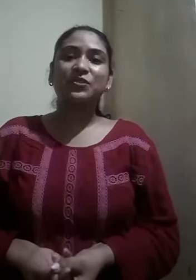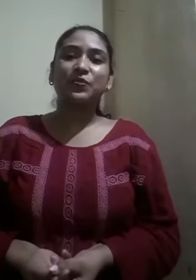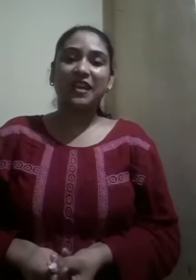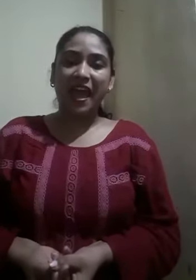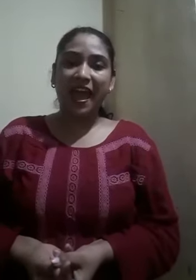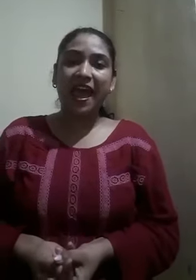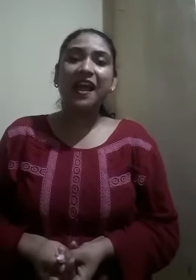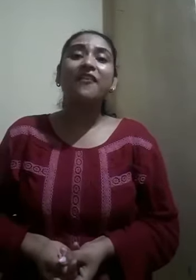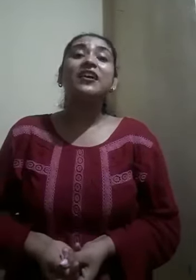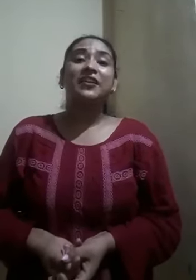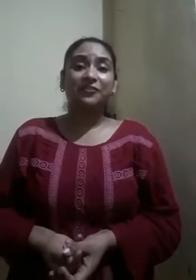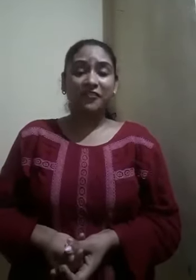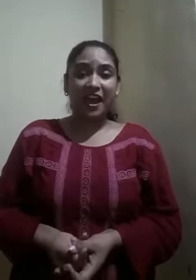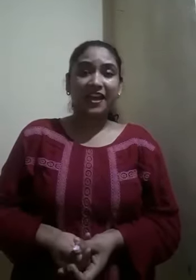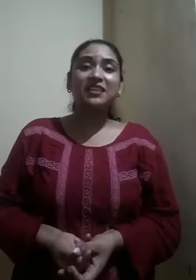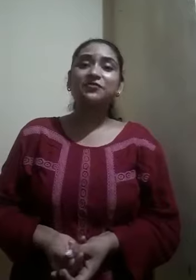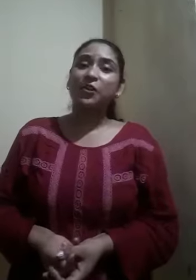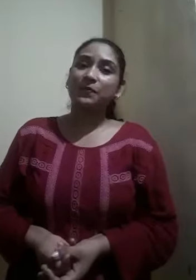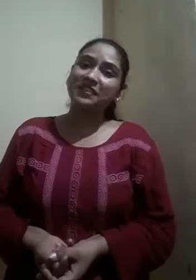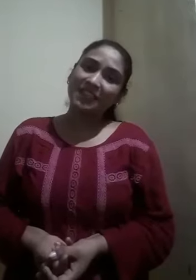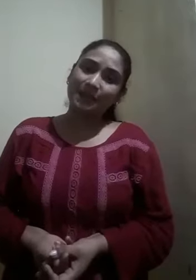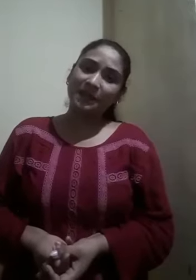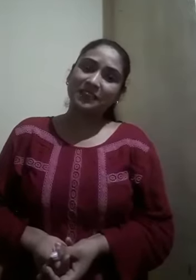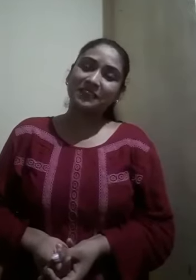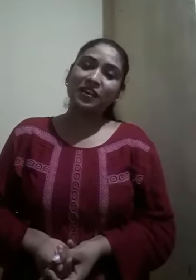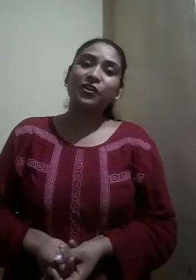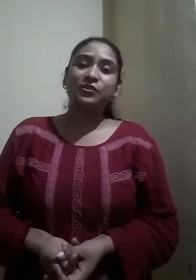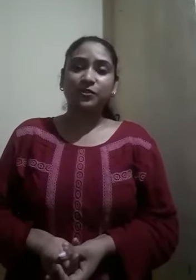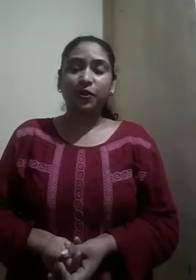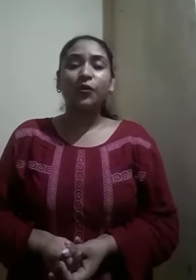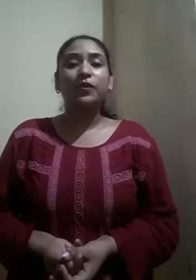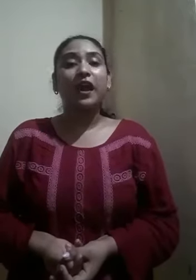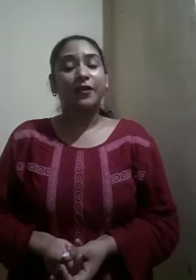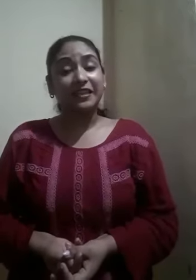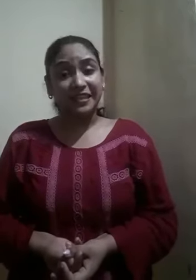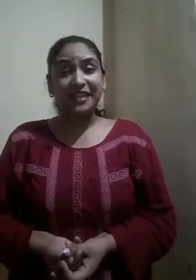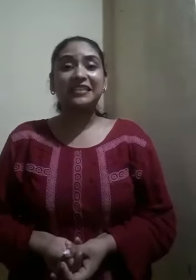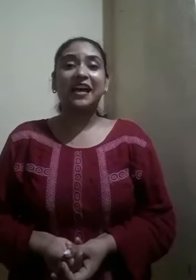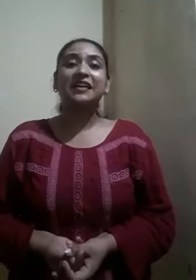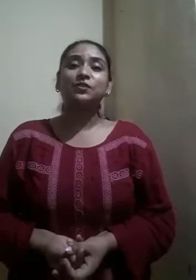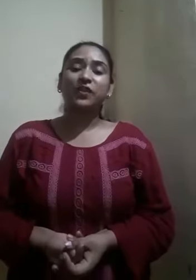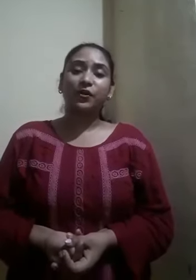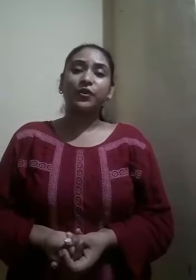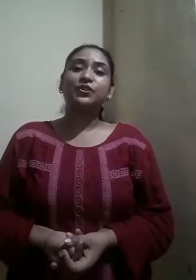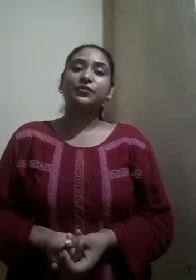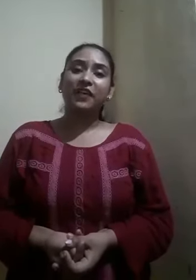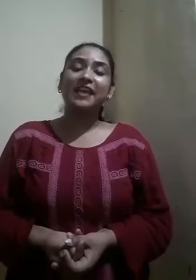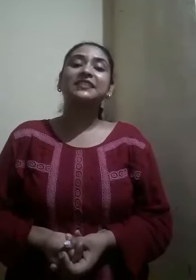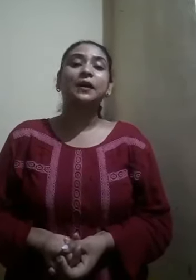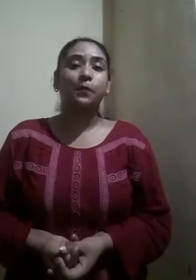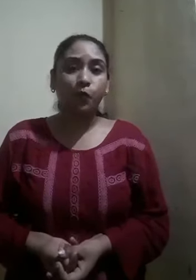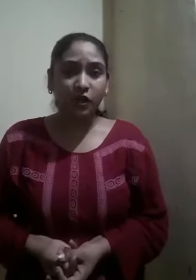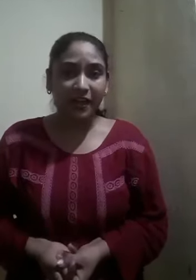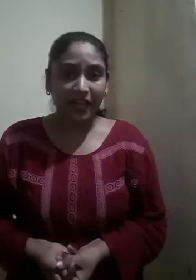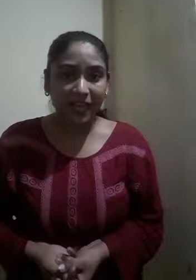we have revised from the syllabus. So, we are in the next class, we are going to revise some more rhyme.